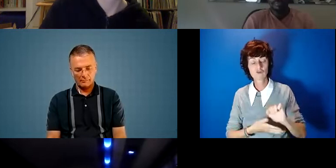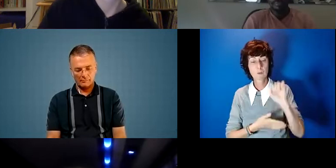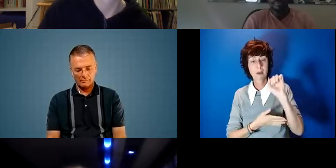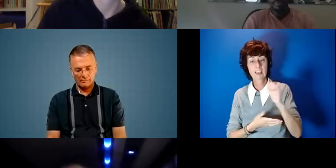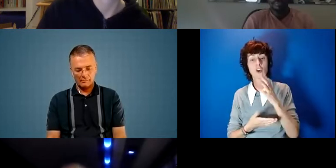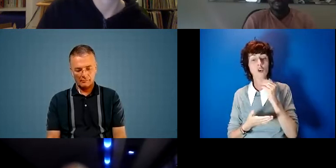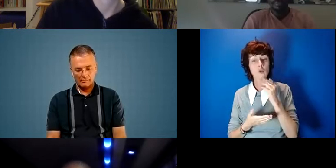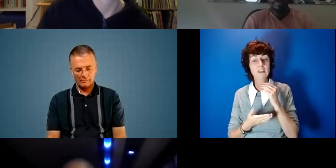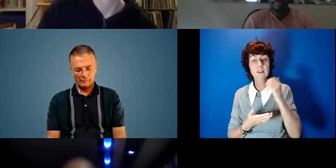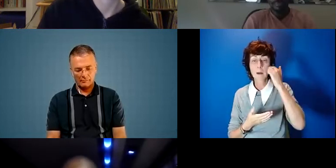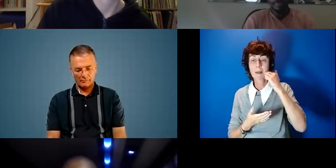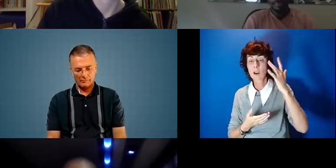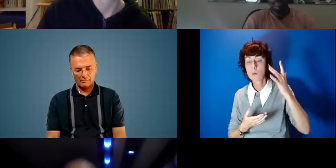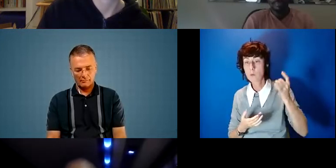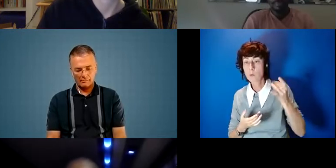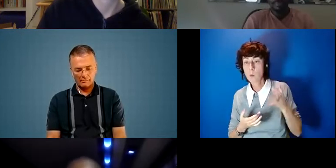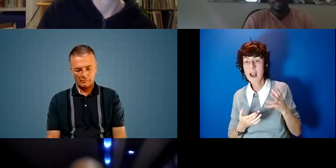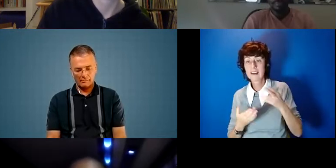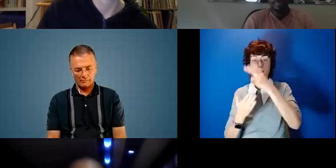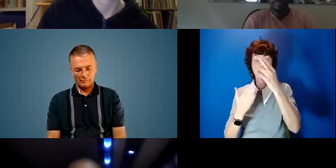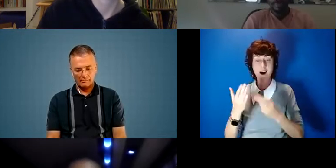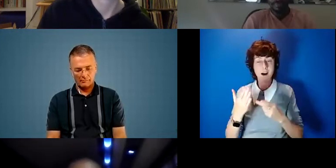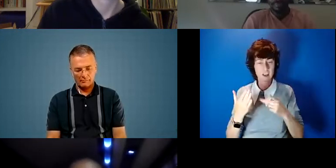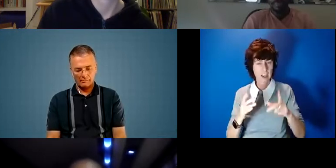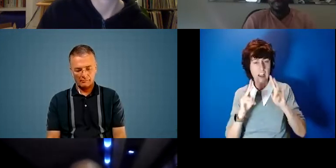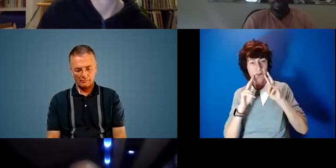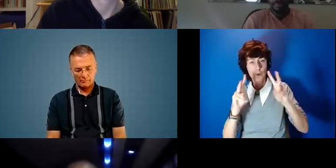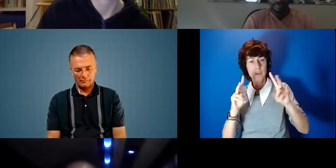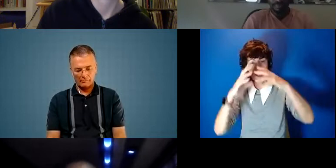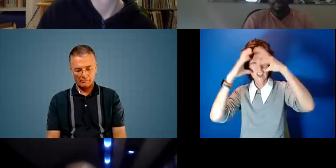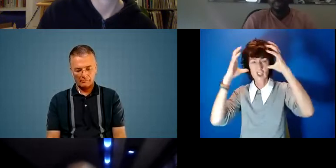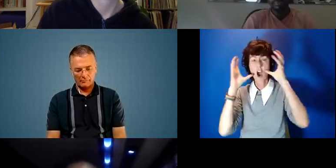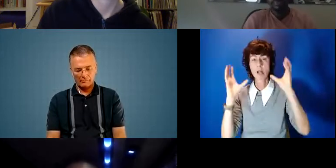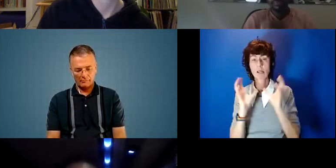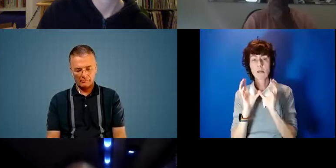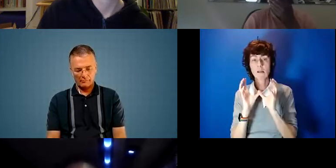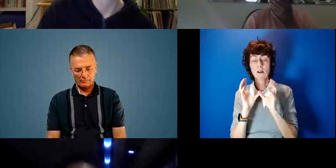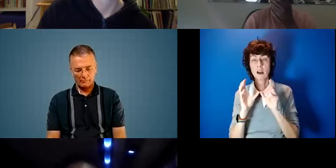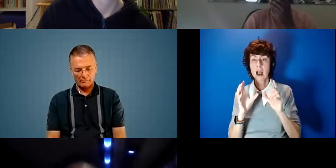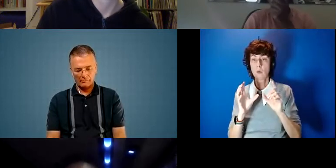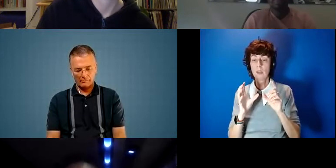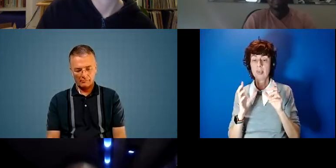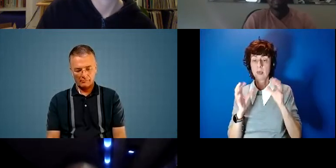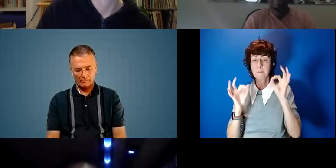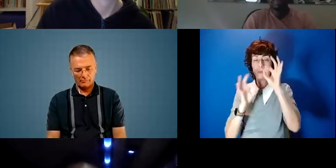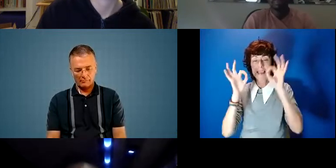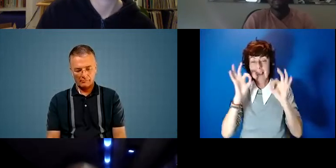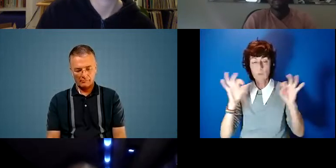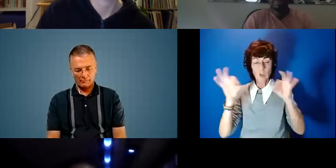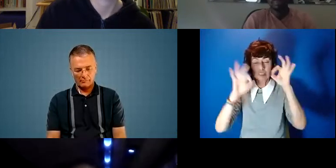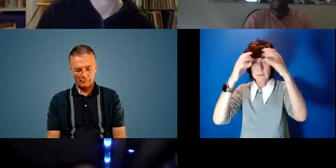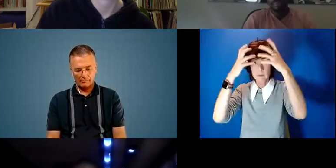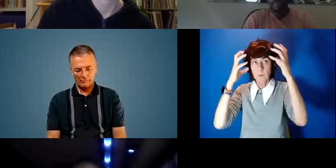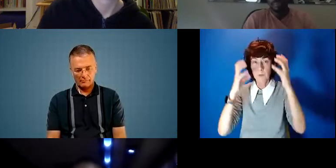the black and white artwork of the skull made of bees and moths and you know an iconic pink boat i just think these are amazing art examples of